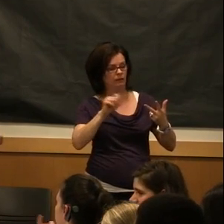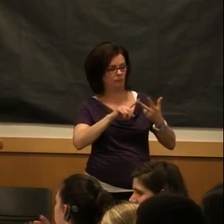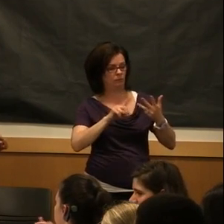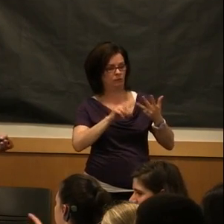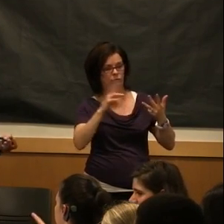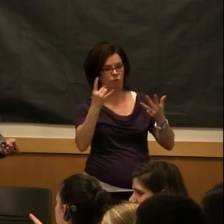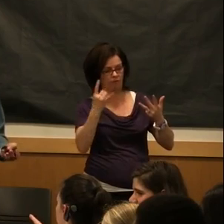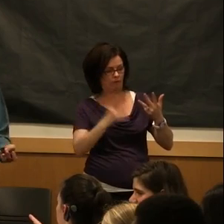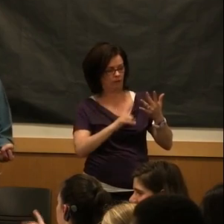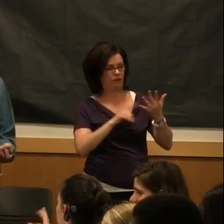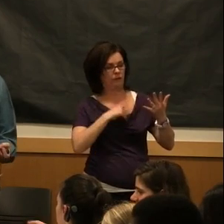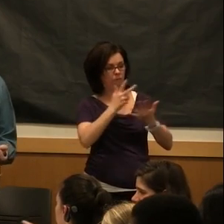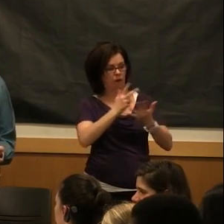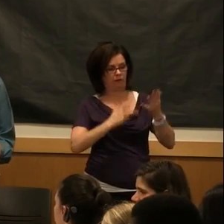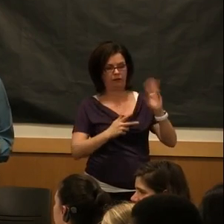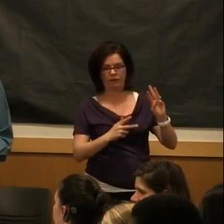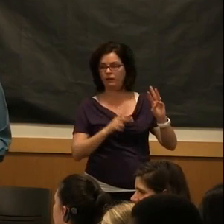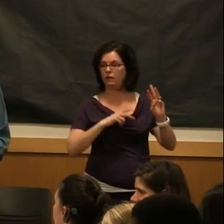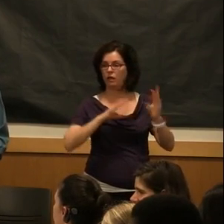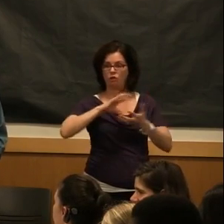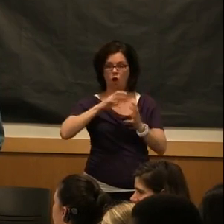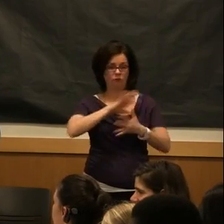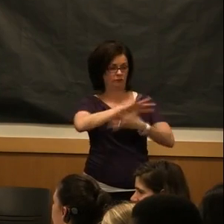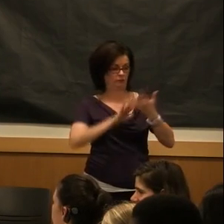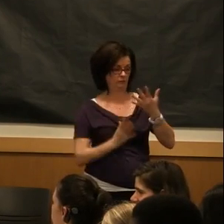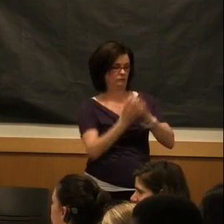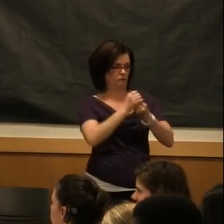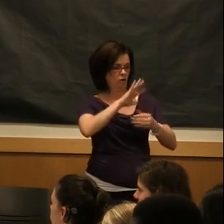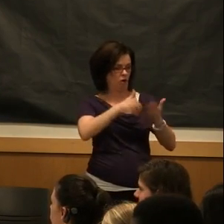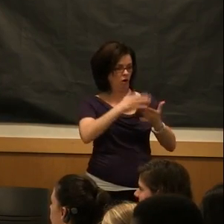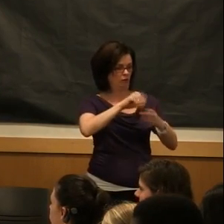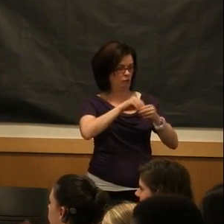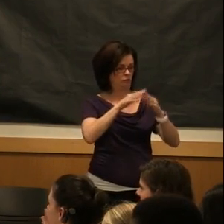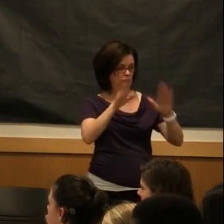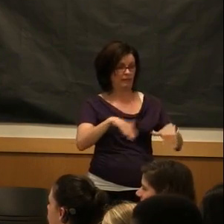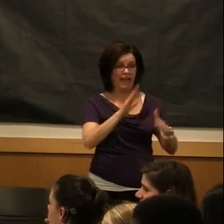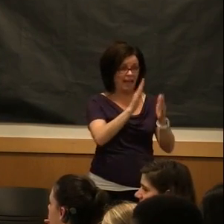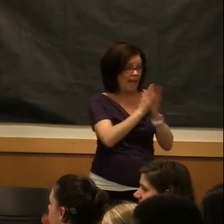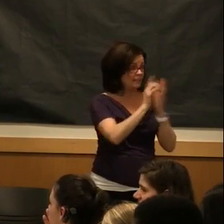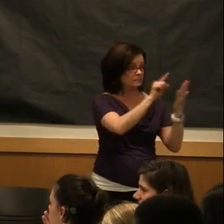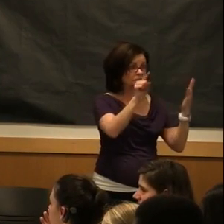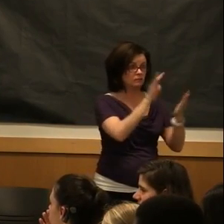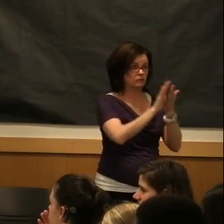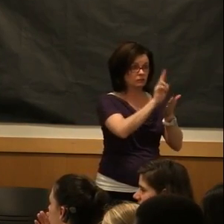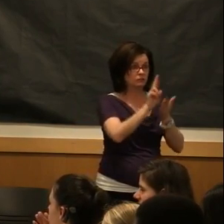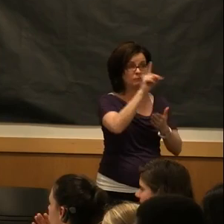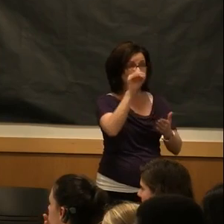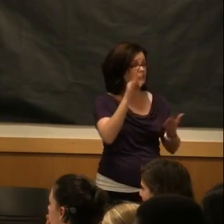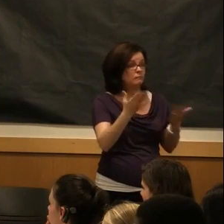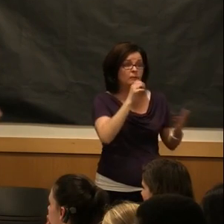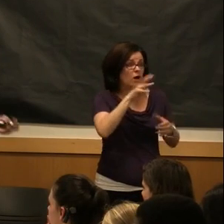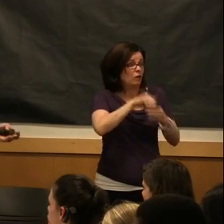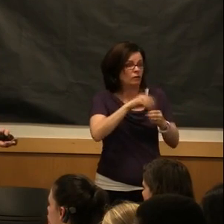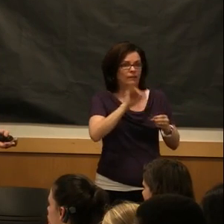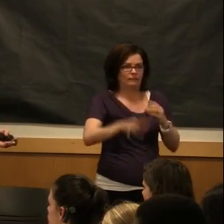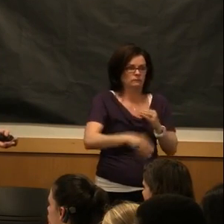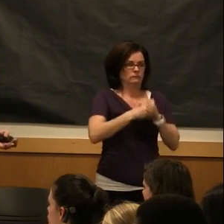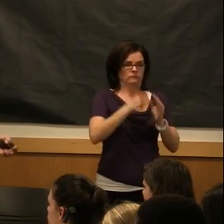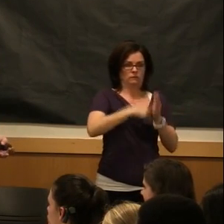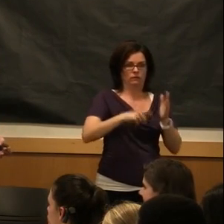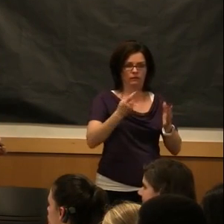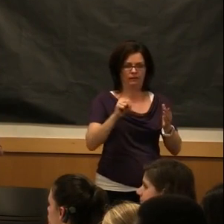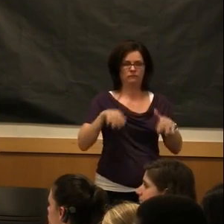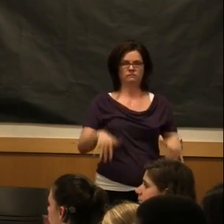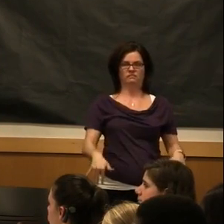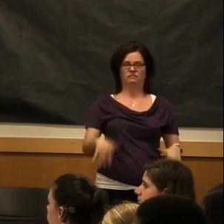parking, and laundry. Ask the schools, do they include all these things? Because these could be extra costs that you're not ready to pay